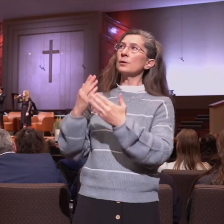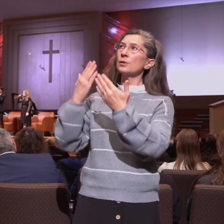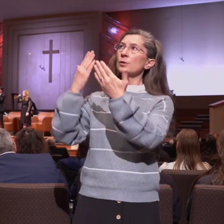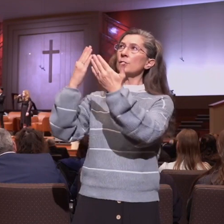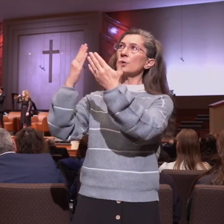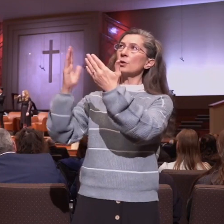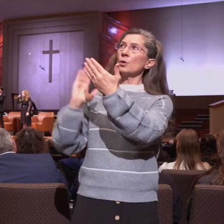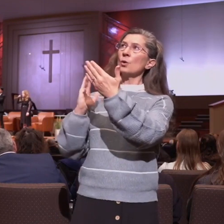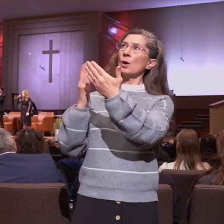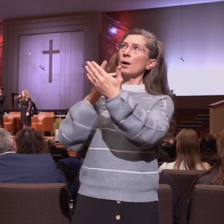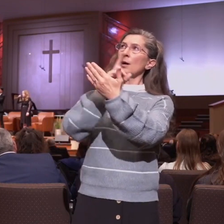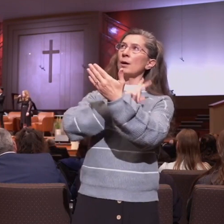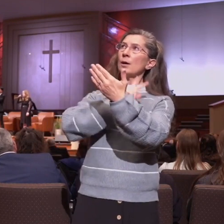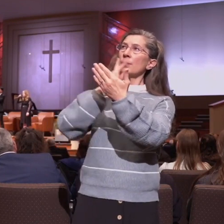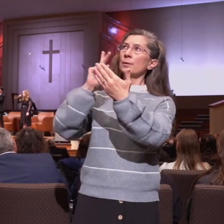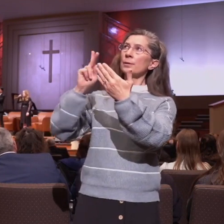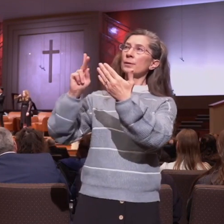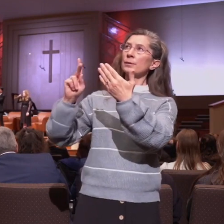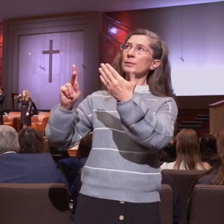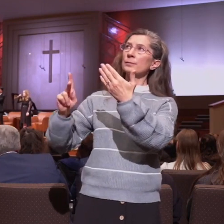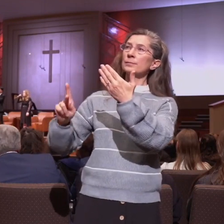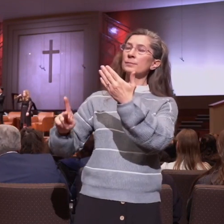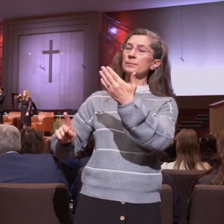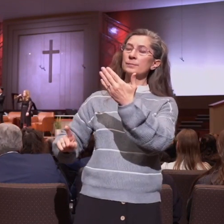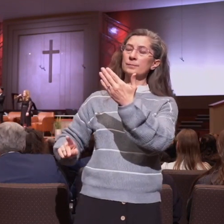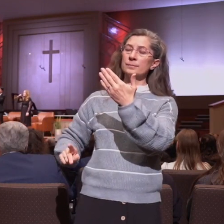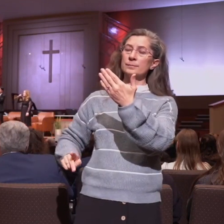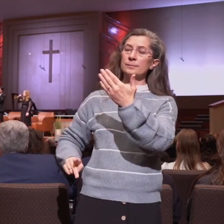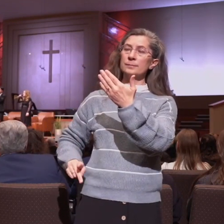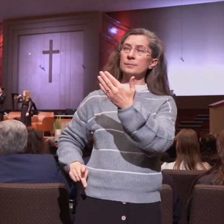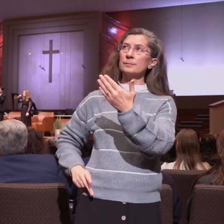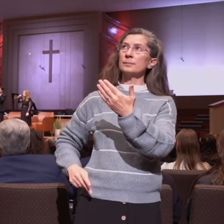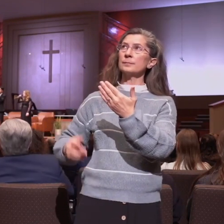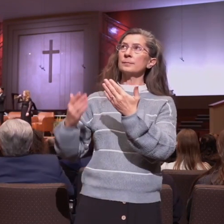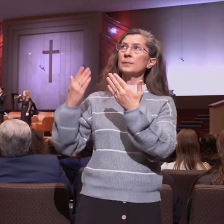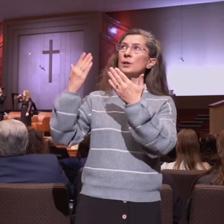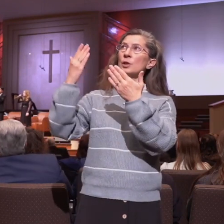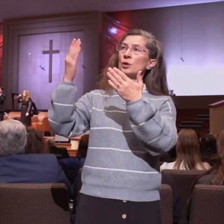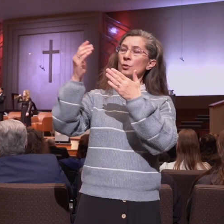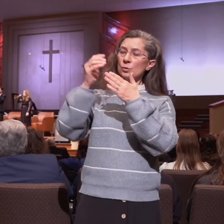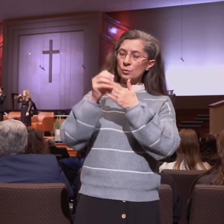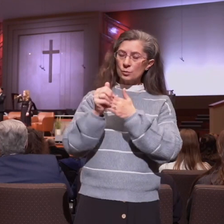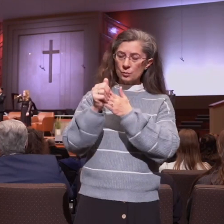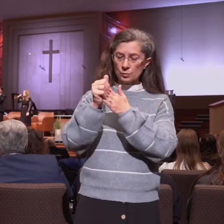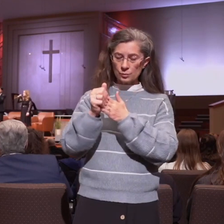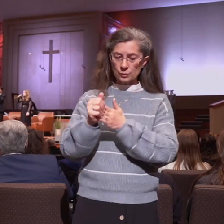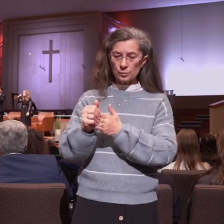Why let an unseen hand become our source of truth?